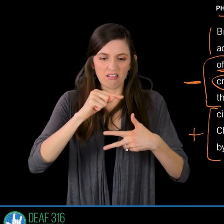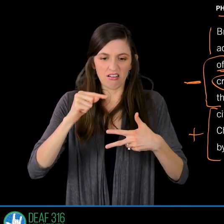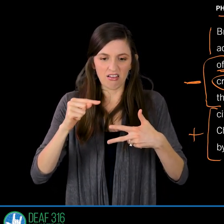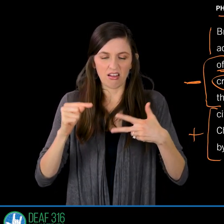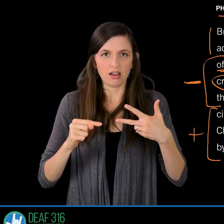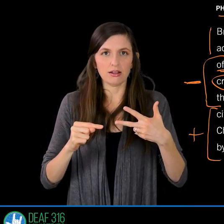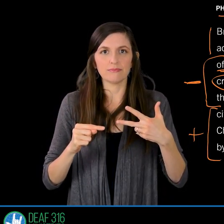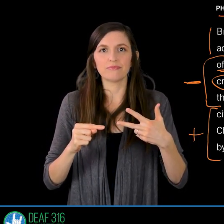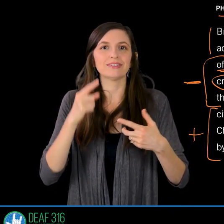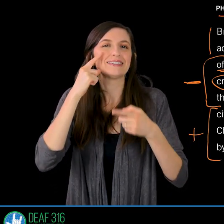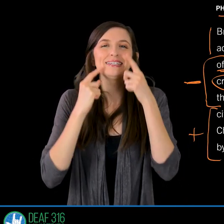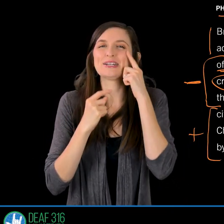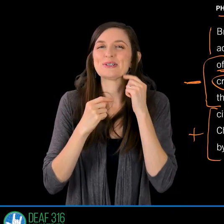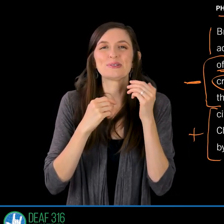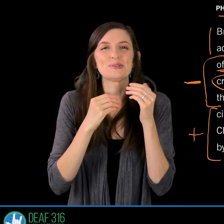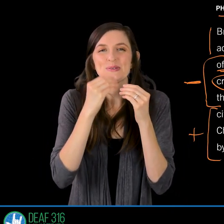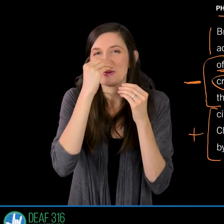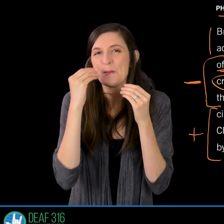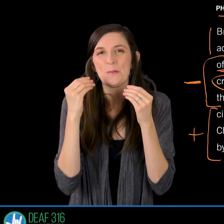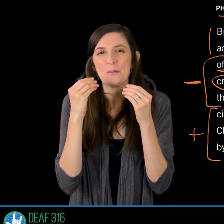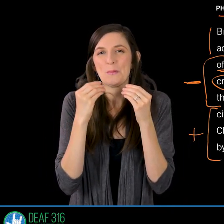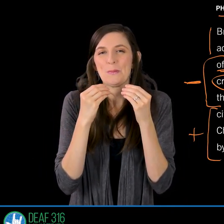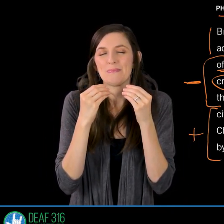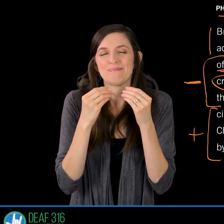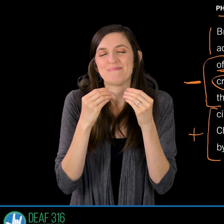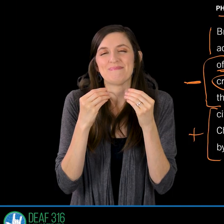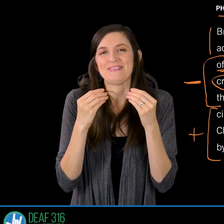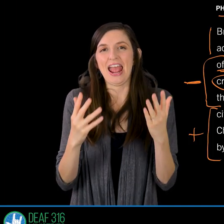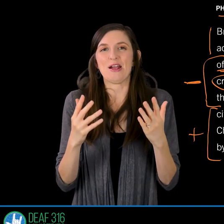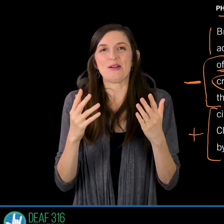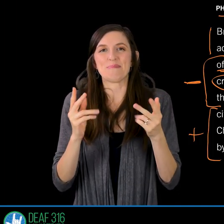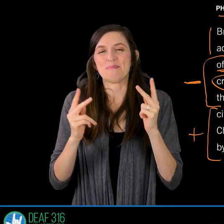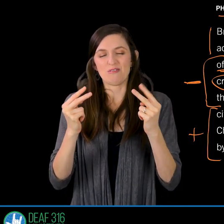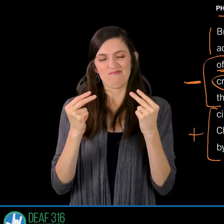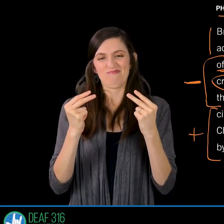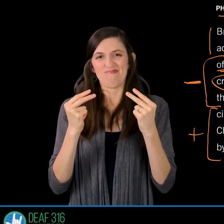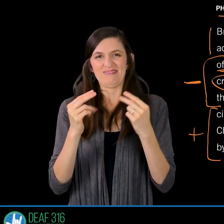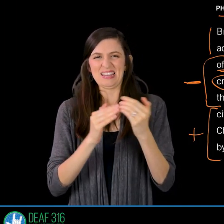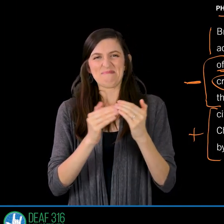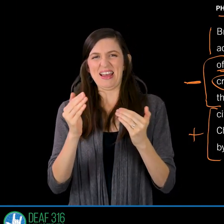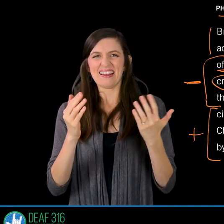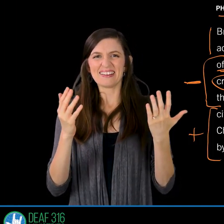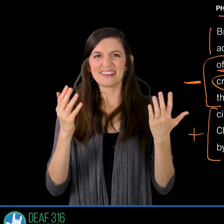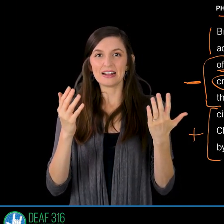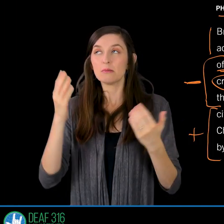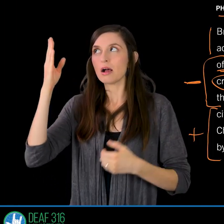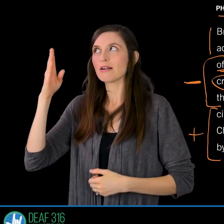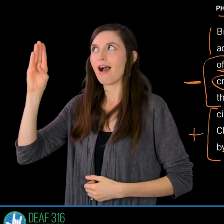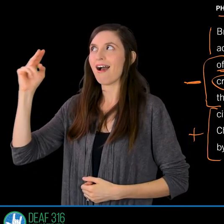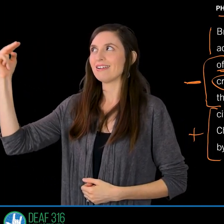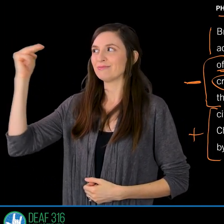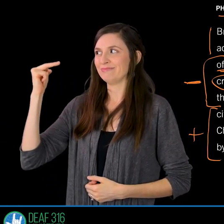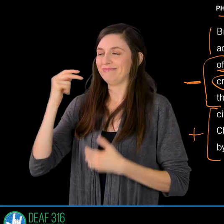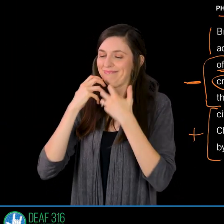your tears won't mean anything but they do mean something to God. So that's the main thing I want us to see.